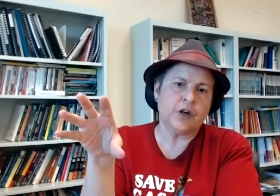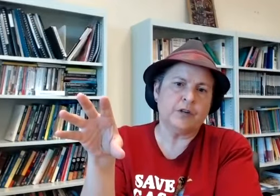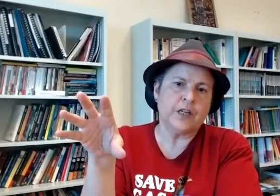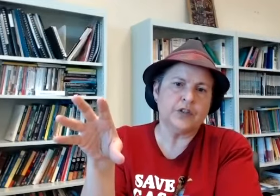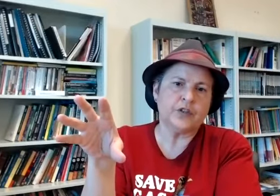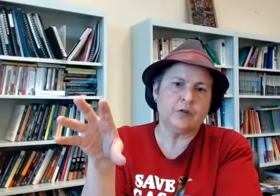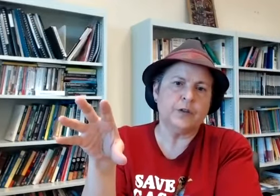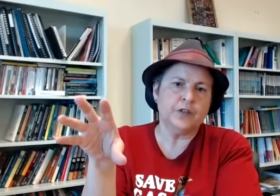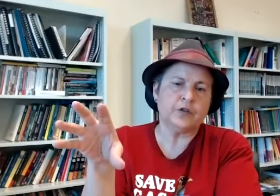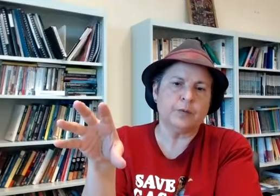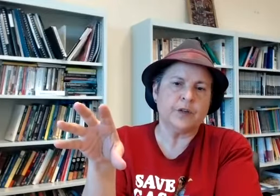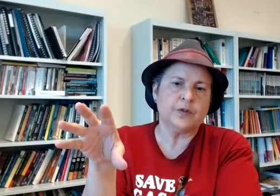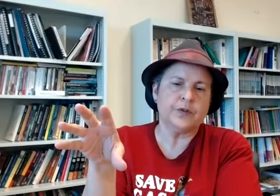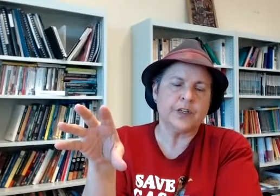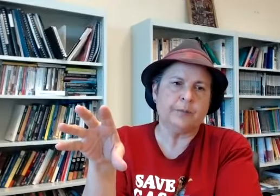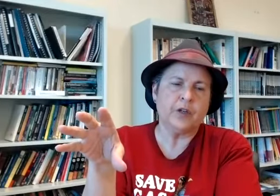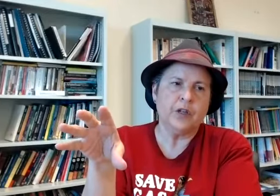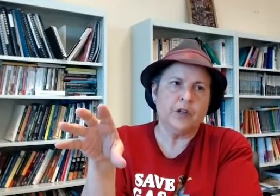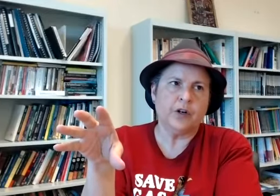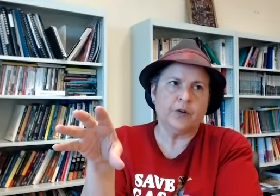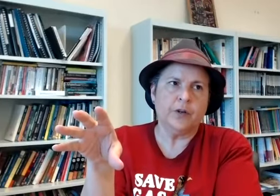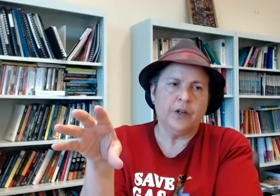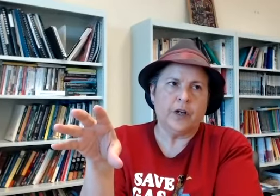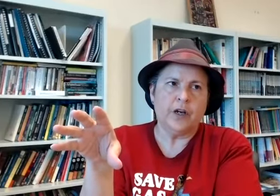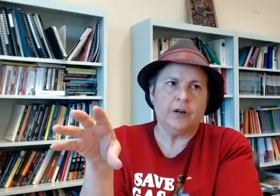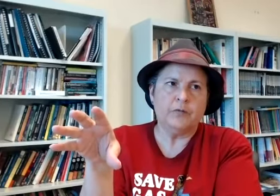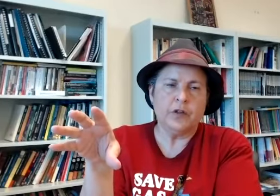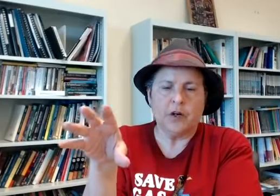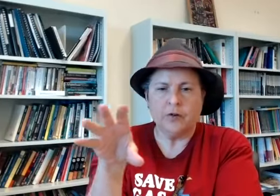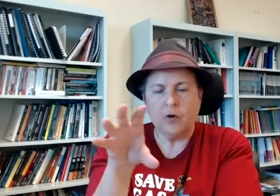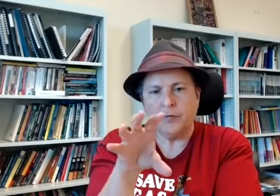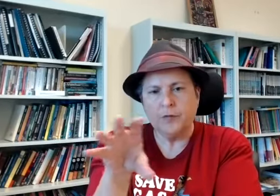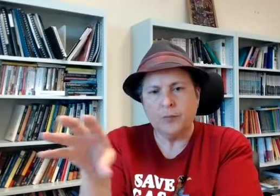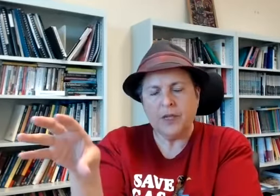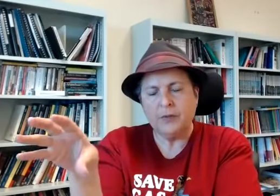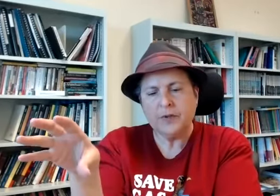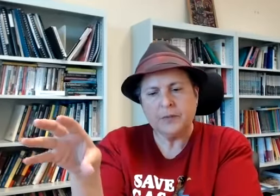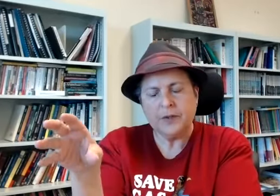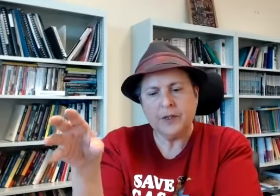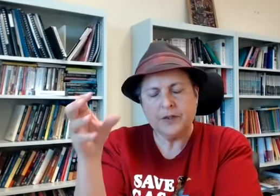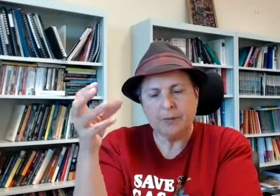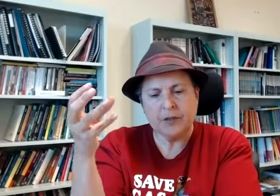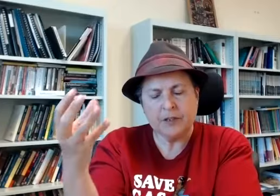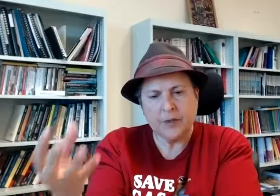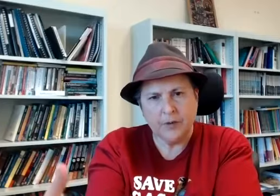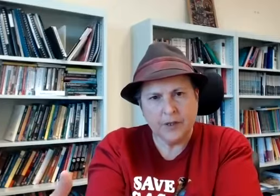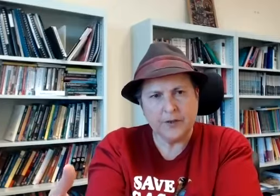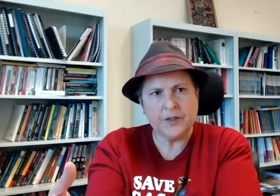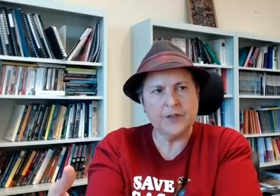kind of get yourself into because um you know uh you know often what people with disabilities um experience is